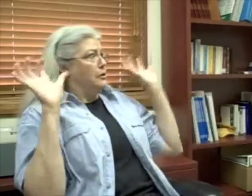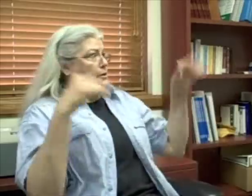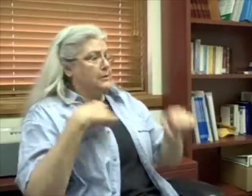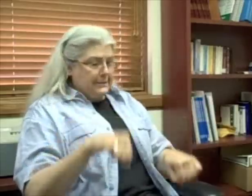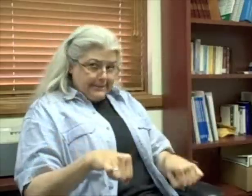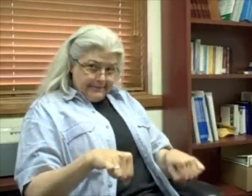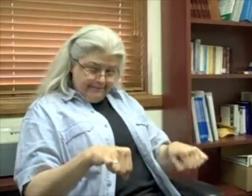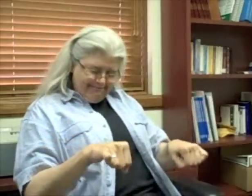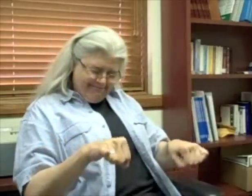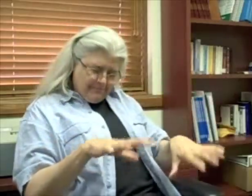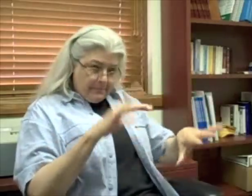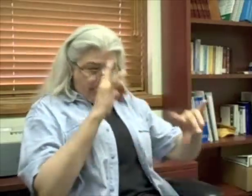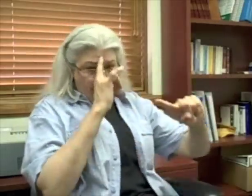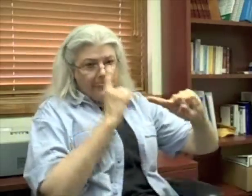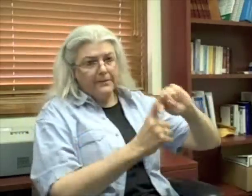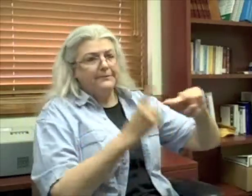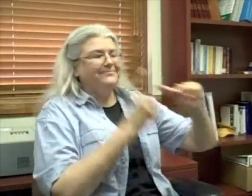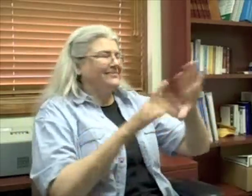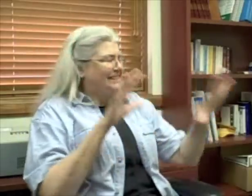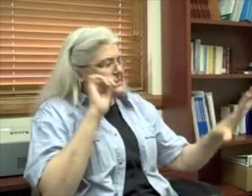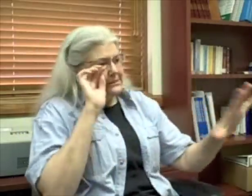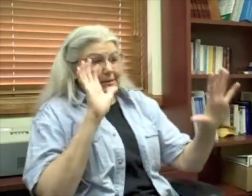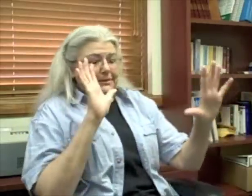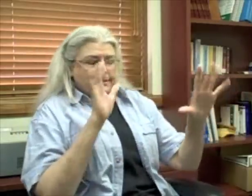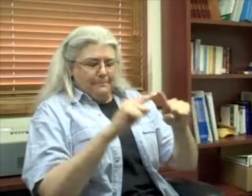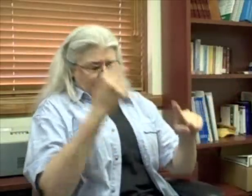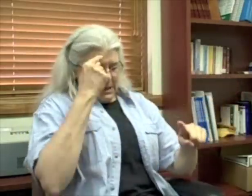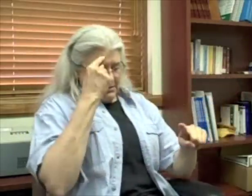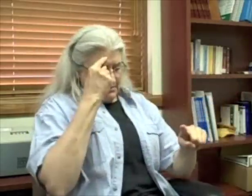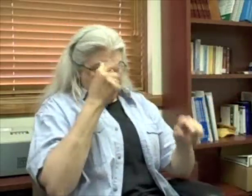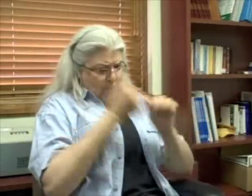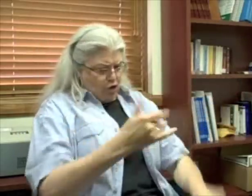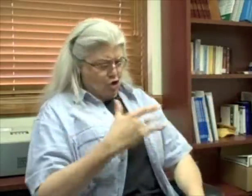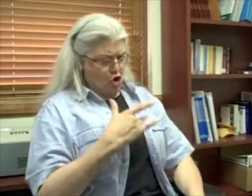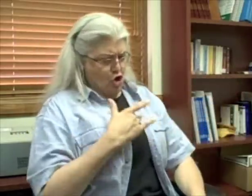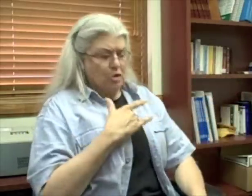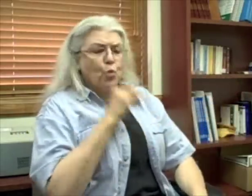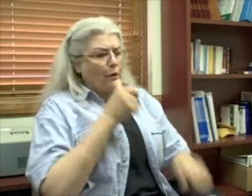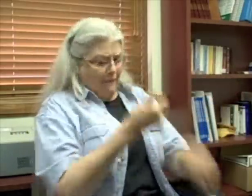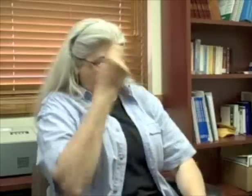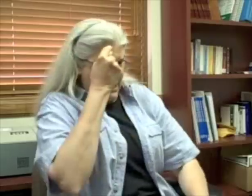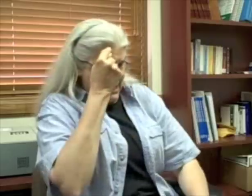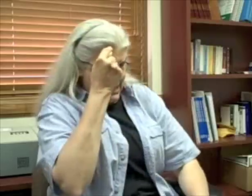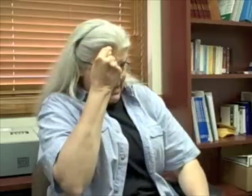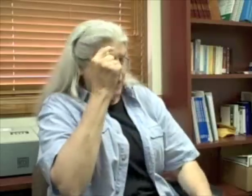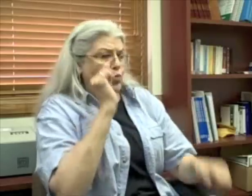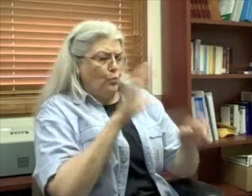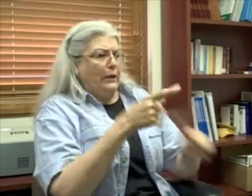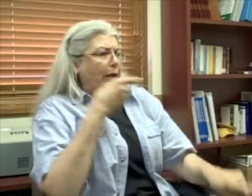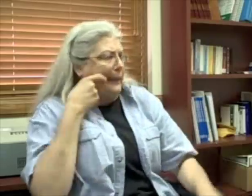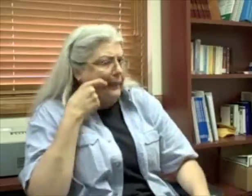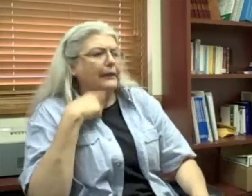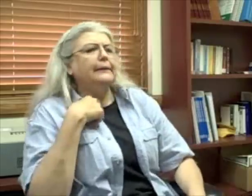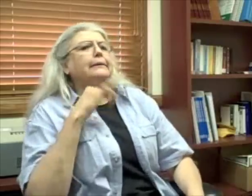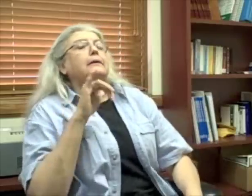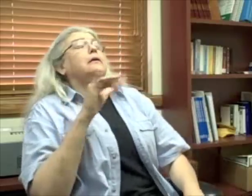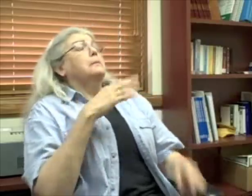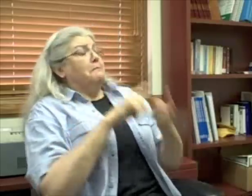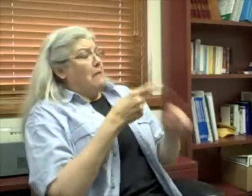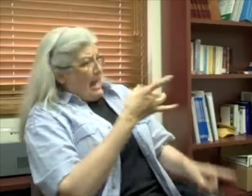I'd tell myself I have to think positive, think with my heart, not with my mind. I'm an addict, and if I had problems, I would talk with